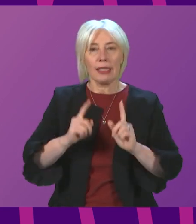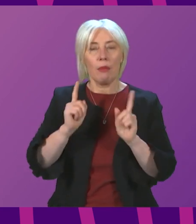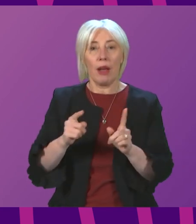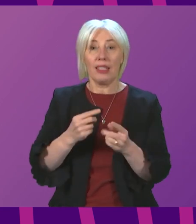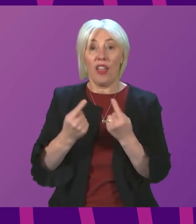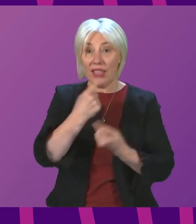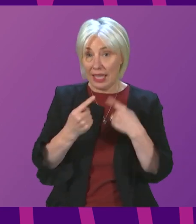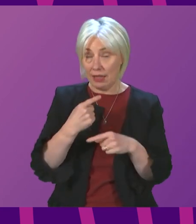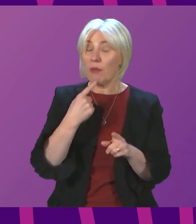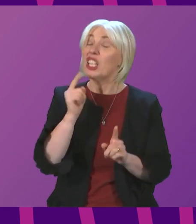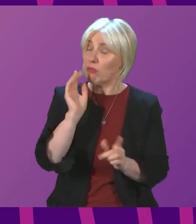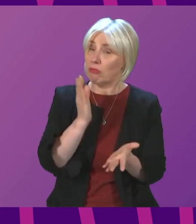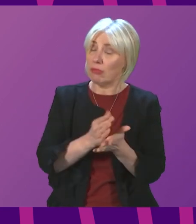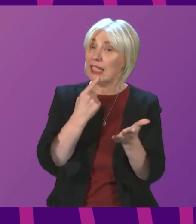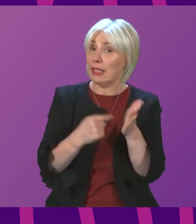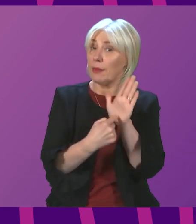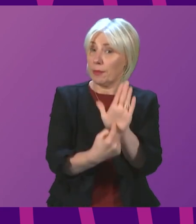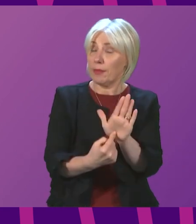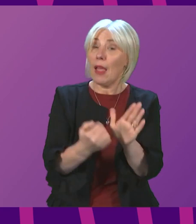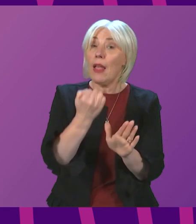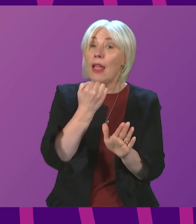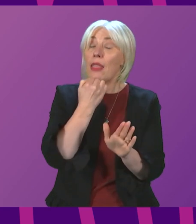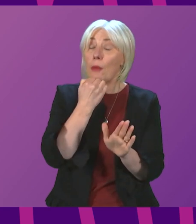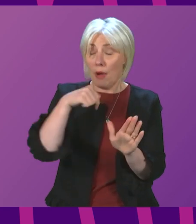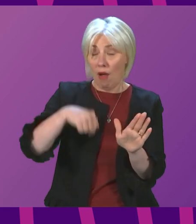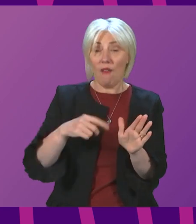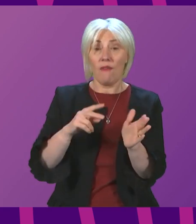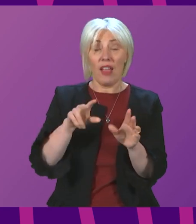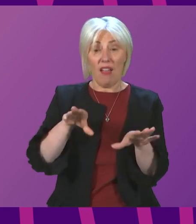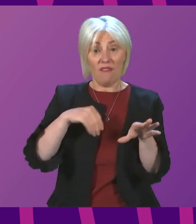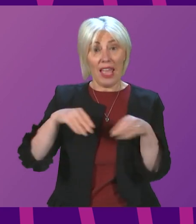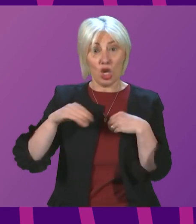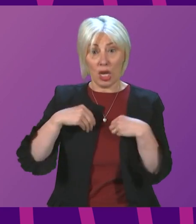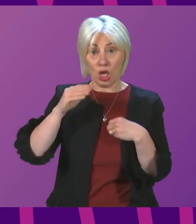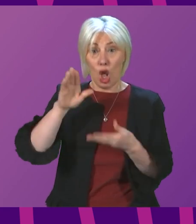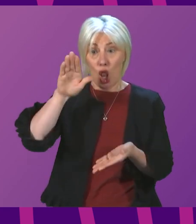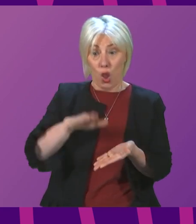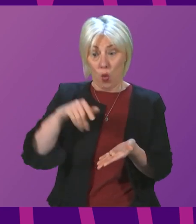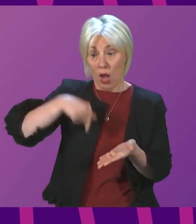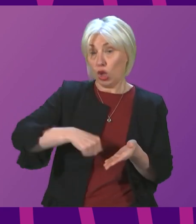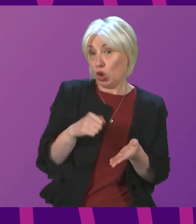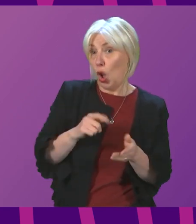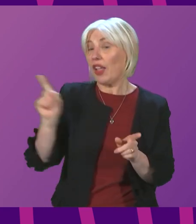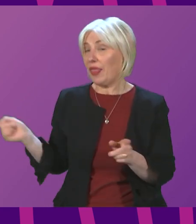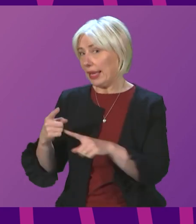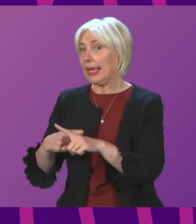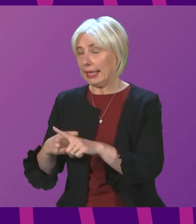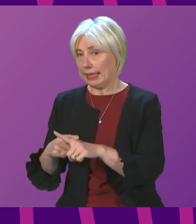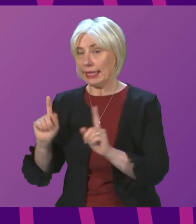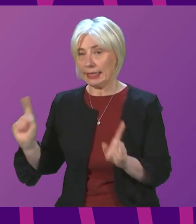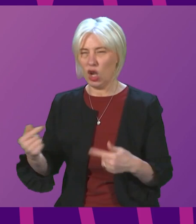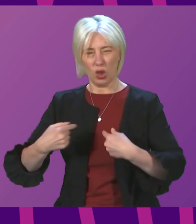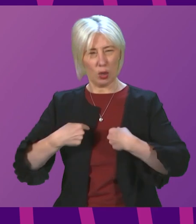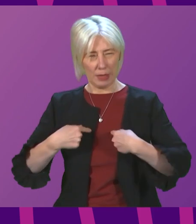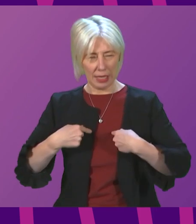The data does suggest that the rate of infection is lower in Scotland than in England. Signing officer, to me what